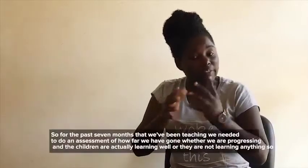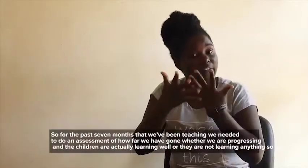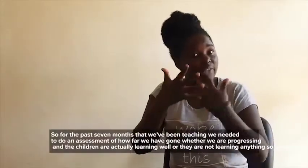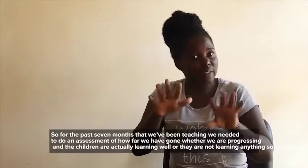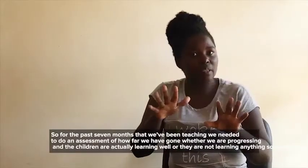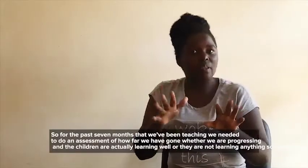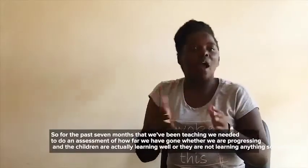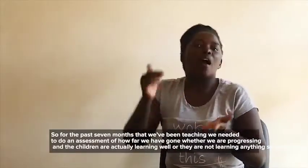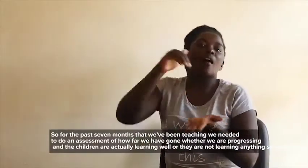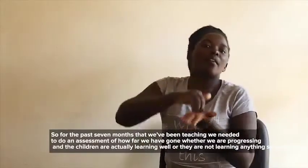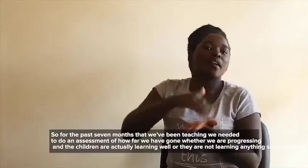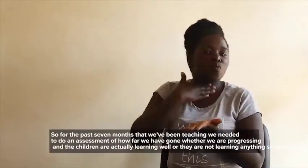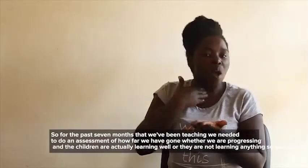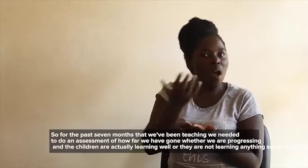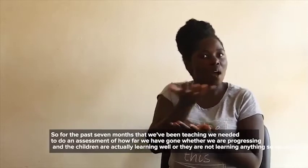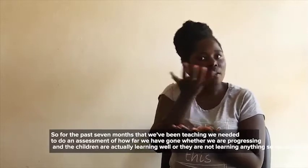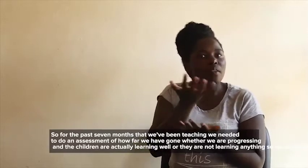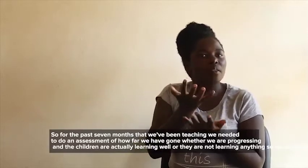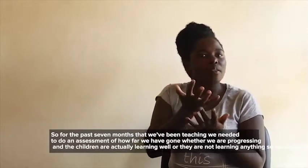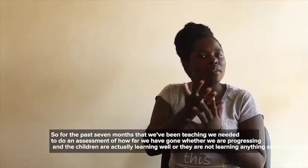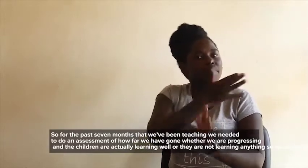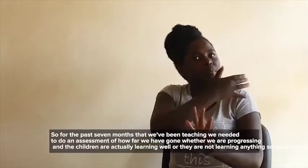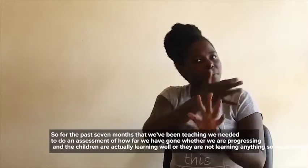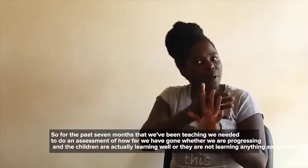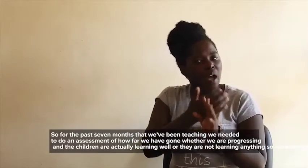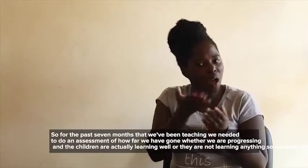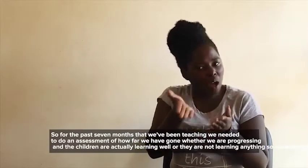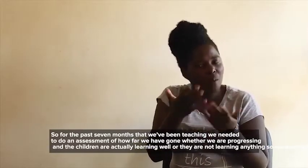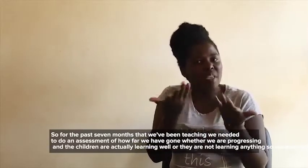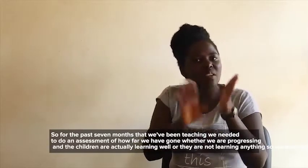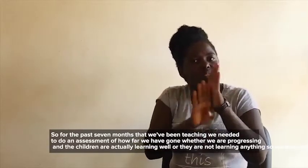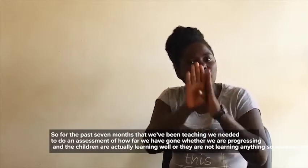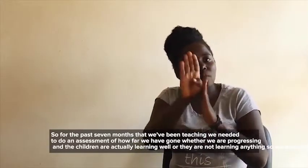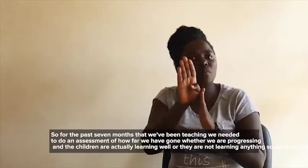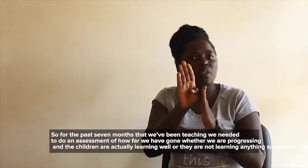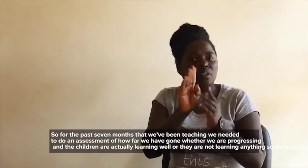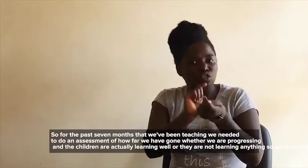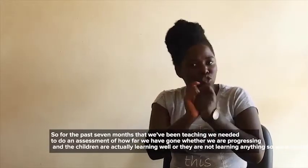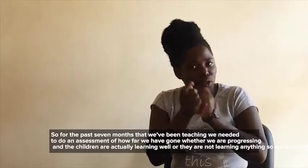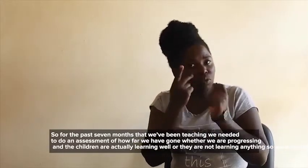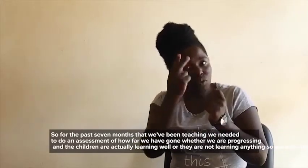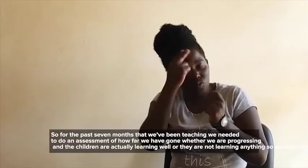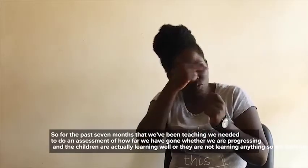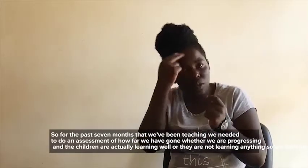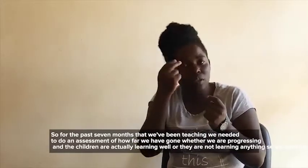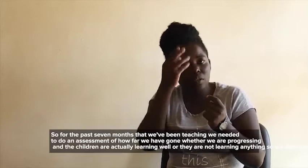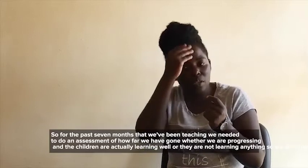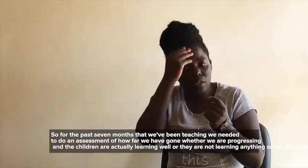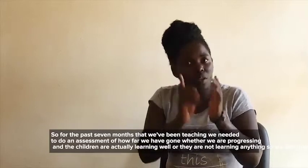So for the past seven months that we've been teaching, we needed to do an assessment of how far we've gone, whether